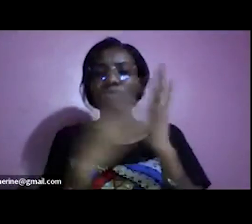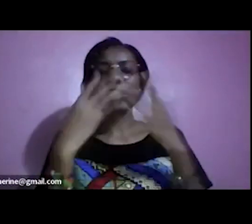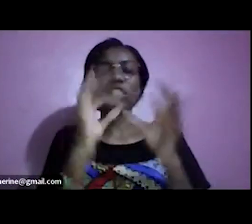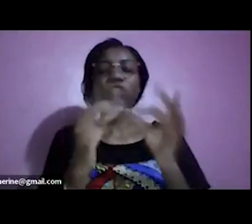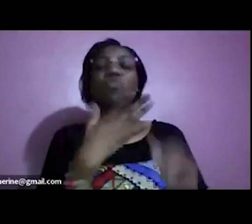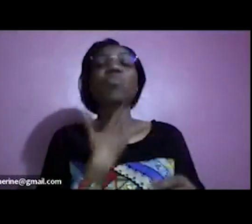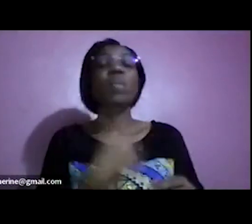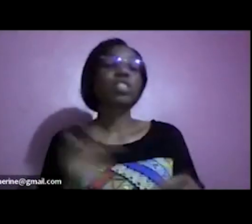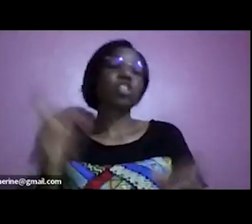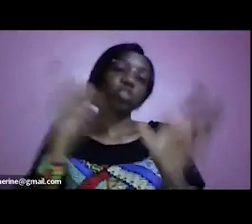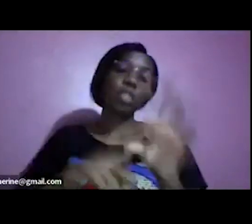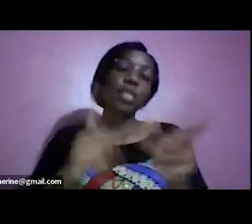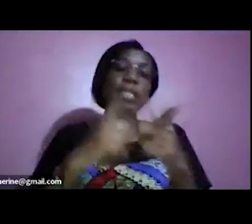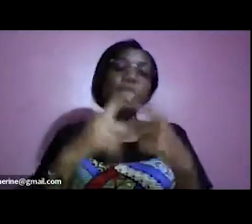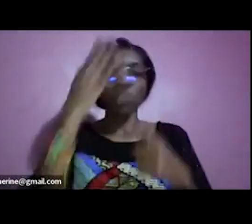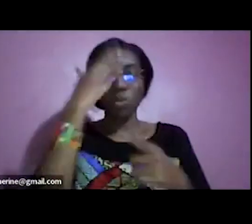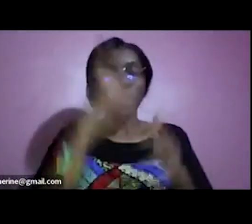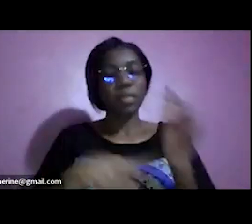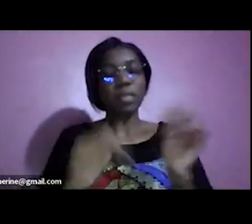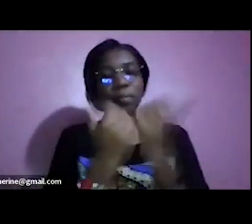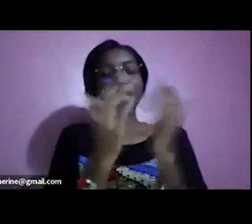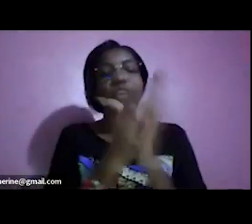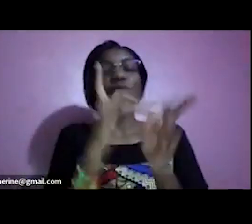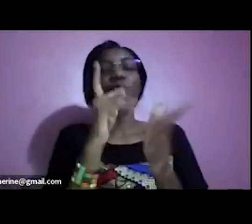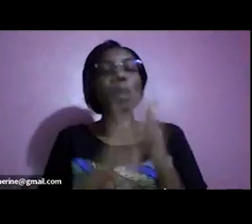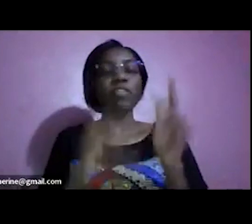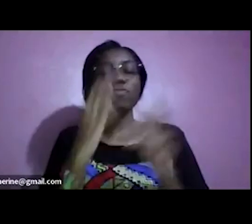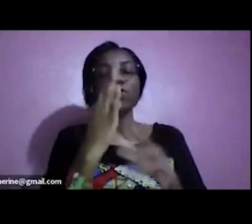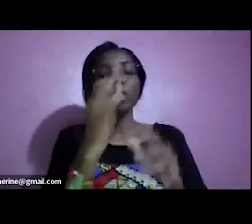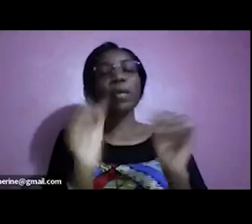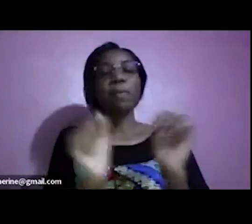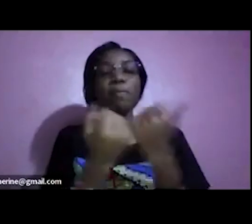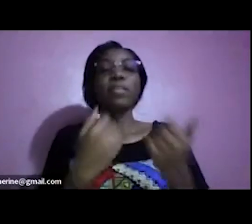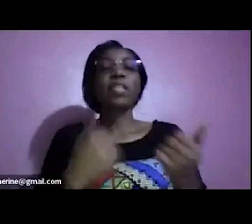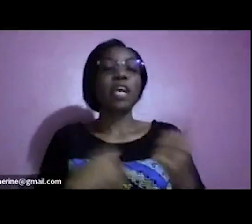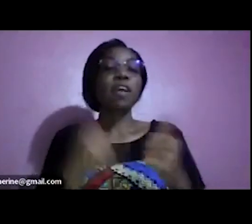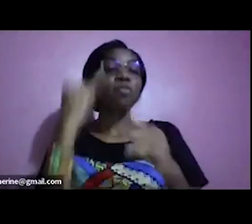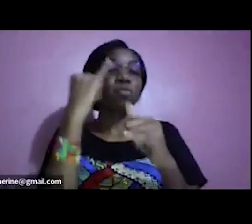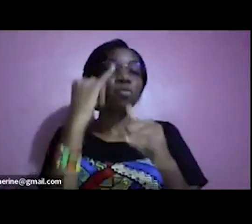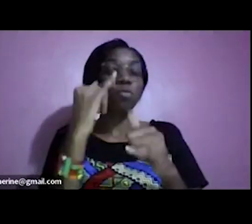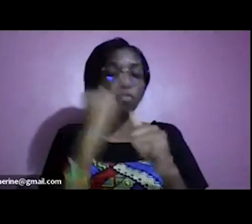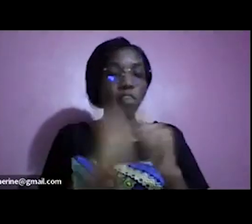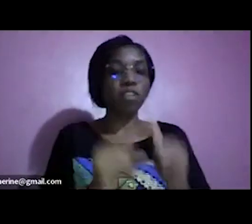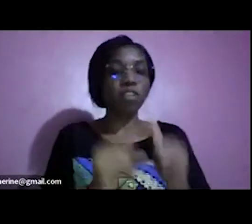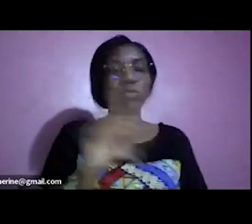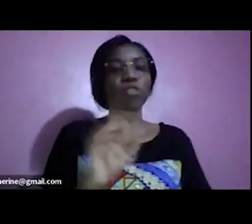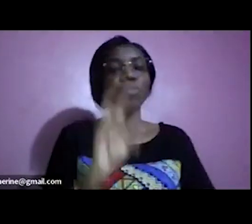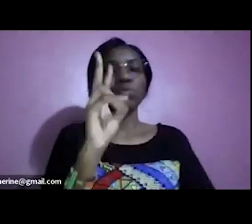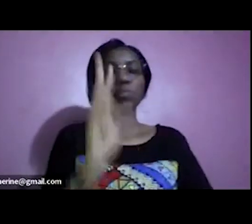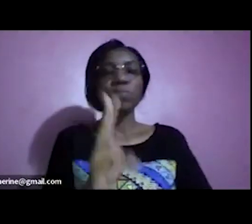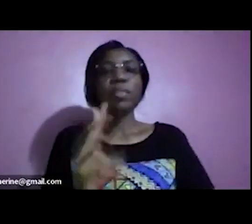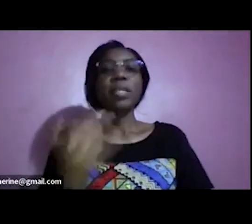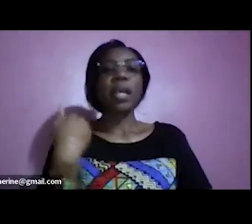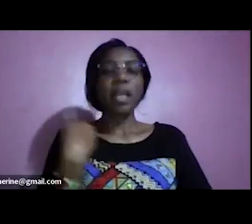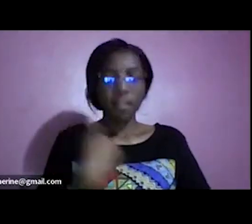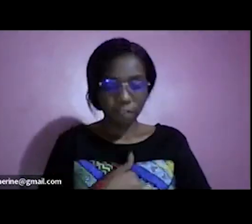you can be getting to know what's happening and what's coming up on atara solutions there are two last questions and i know we are short of time but there is one who says any